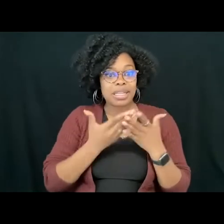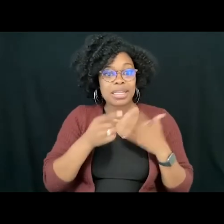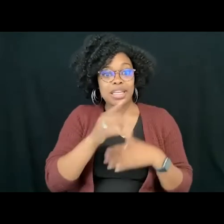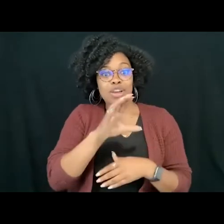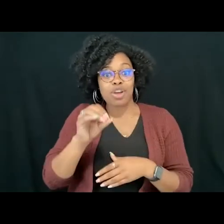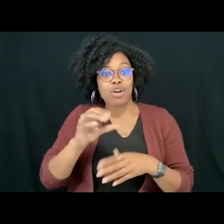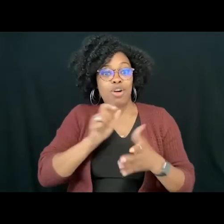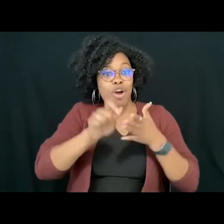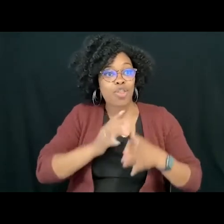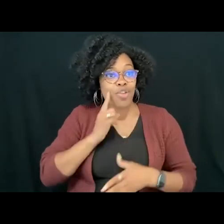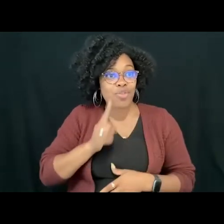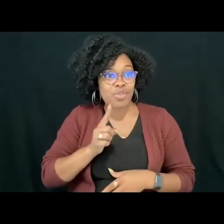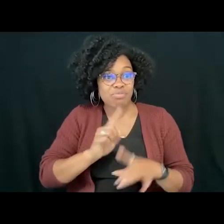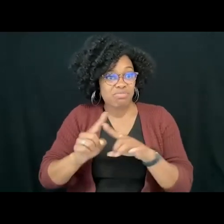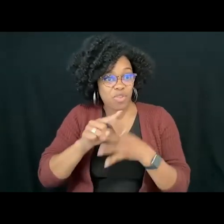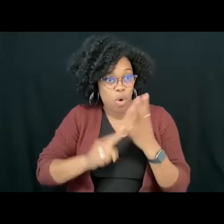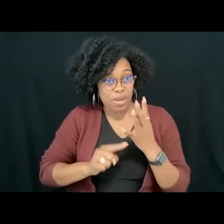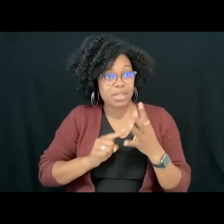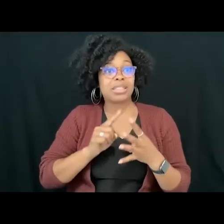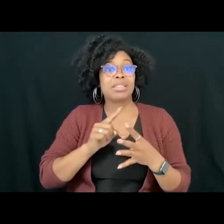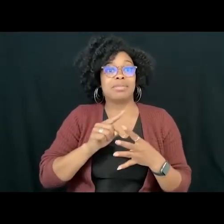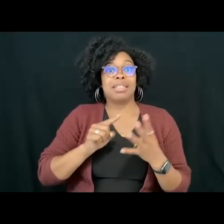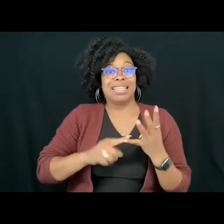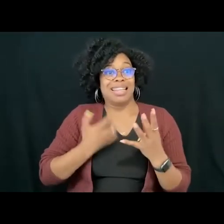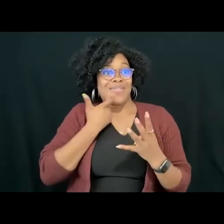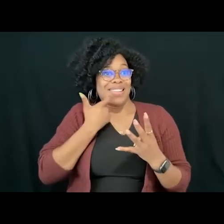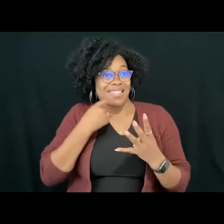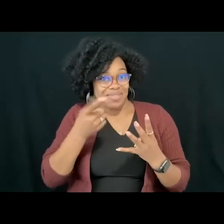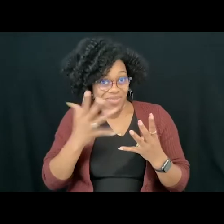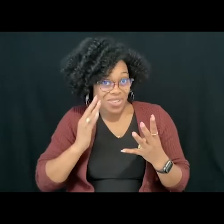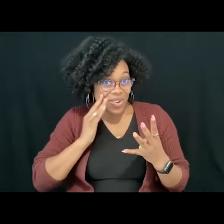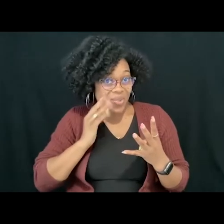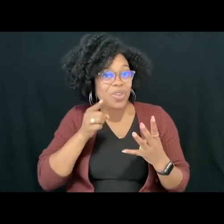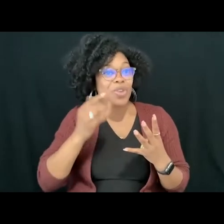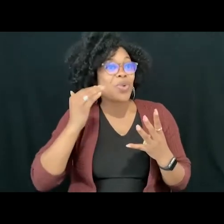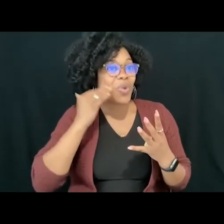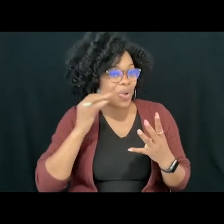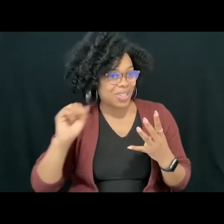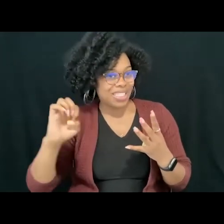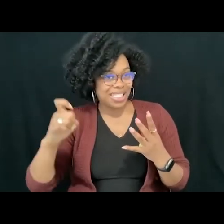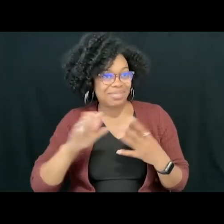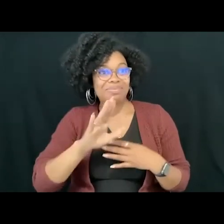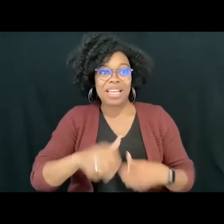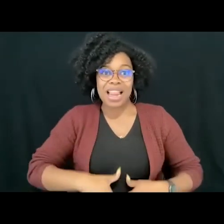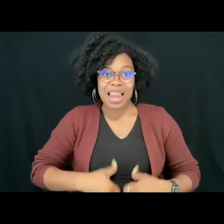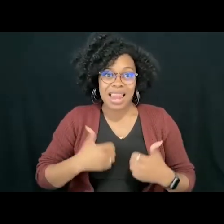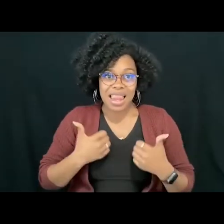Sex is a Funny Word, and most recently, You Know Sex. Corey's life is full of kids. All of them know where babies come